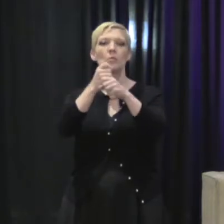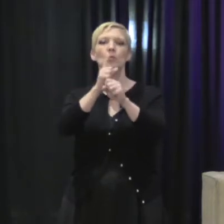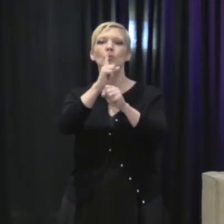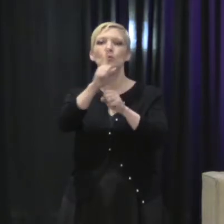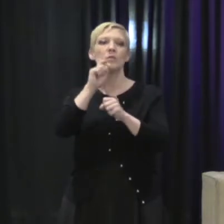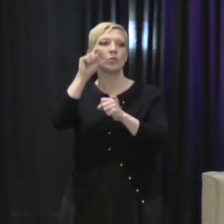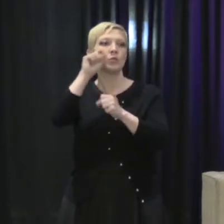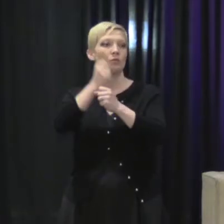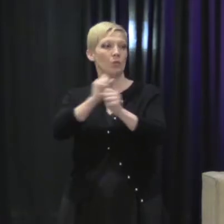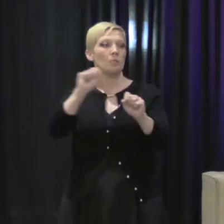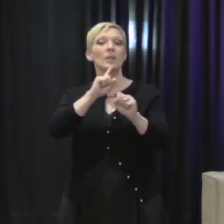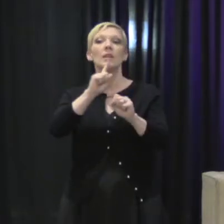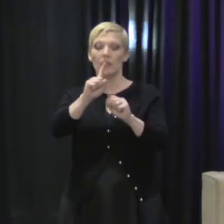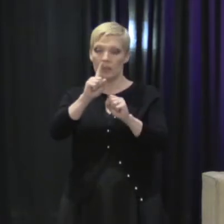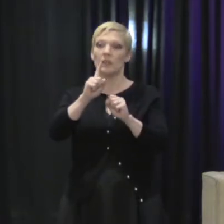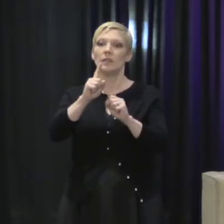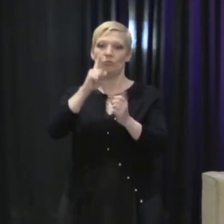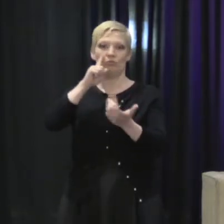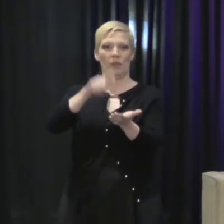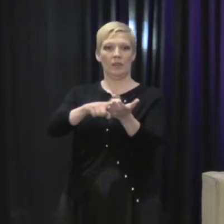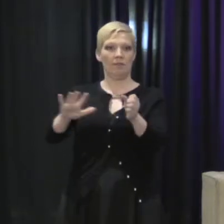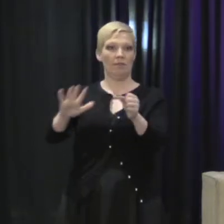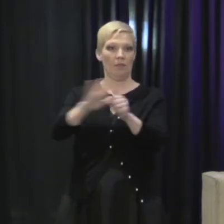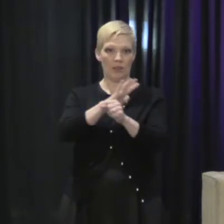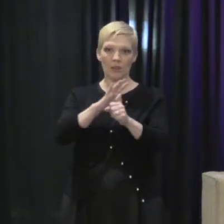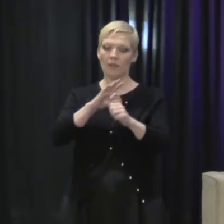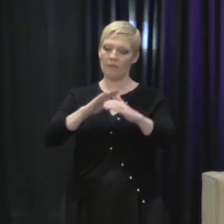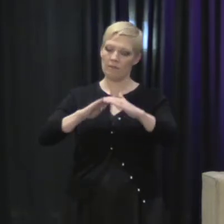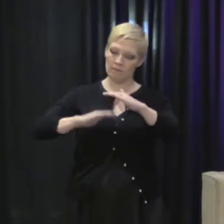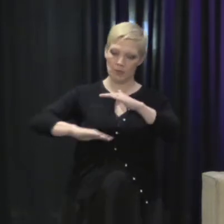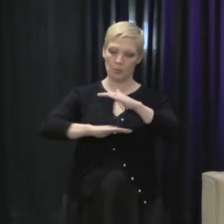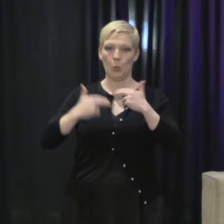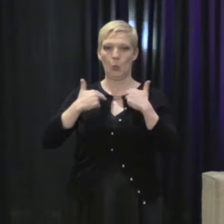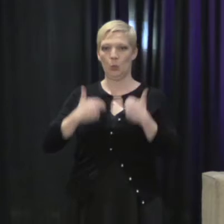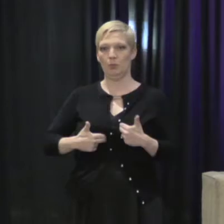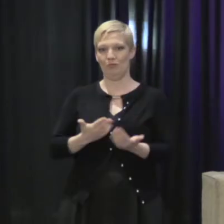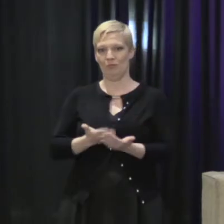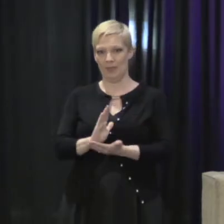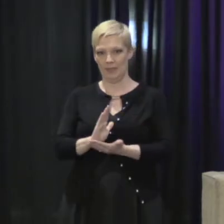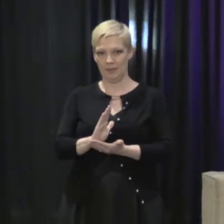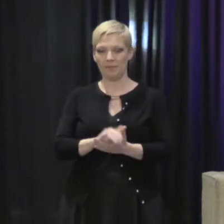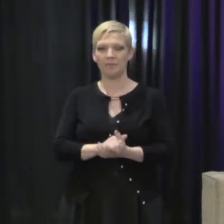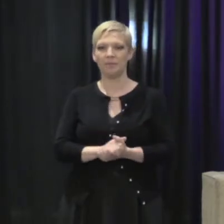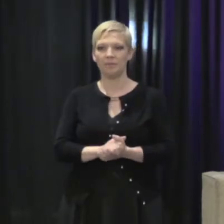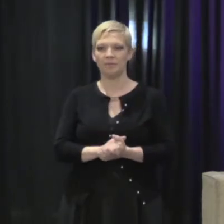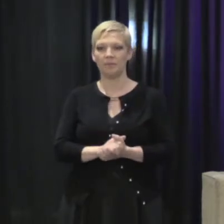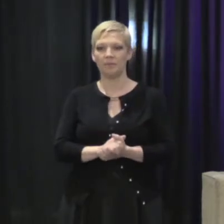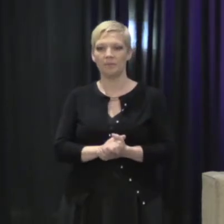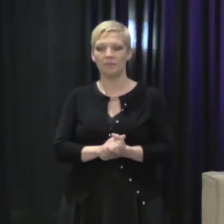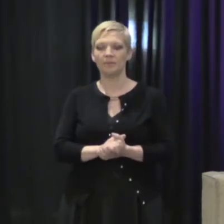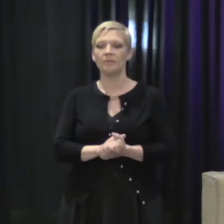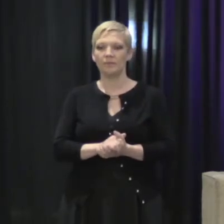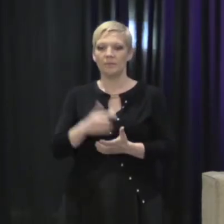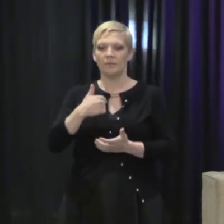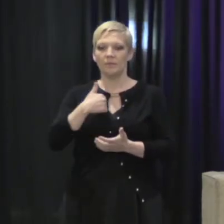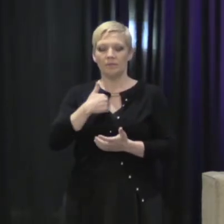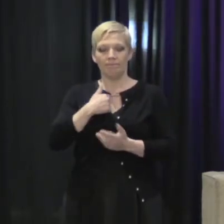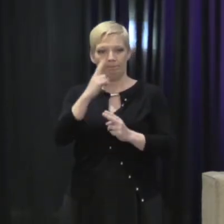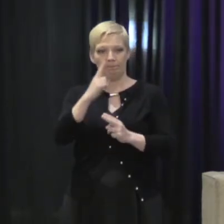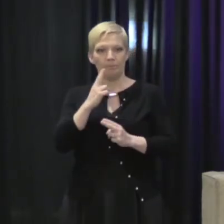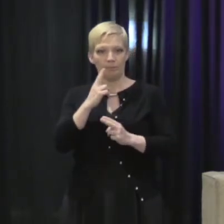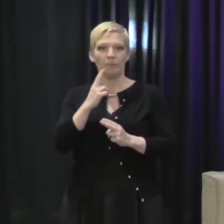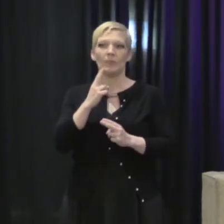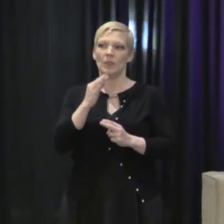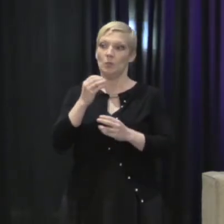recognized as a fundamental human right. I'm deeply honored also to be presented with the 2018